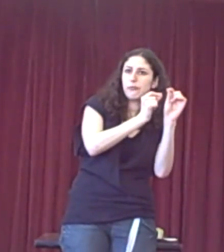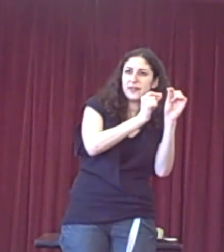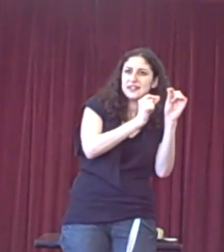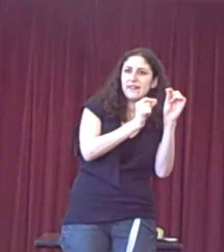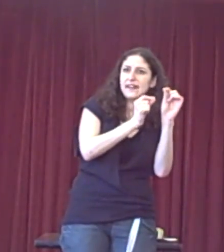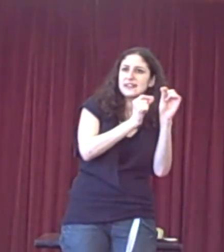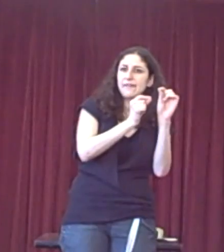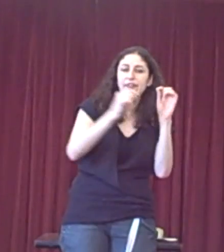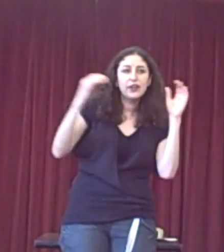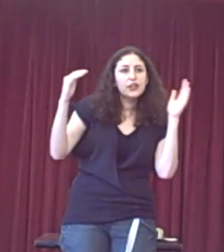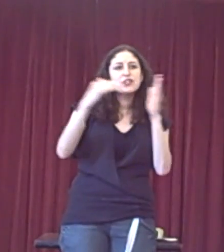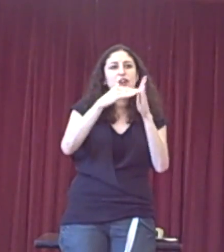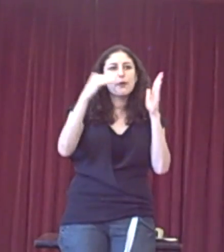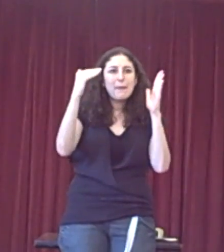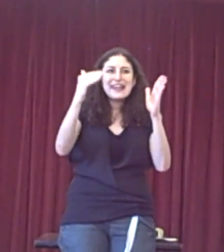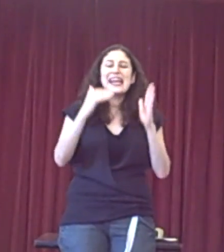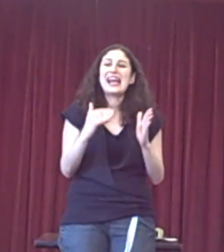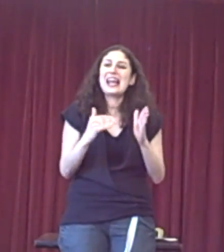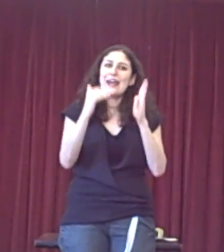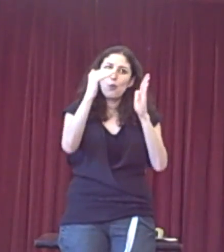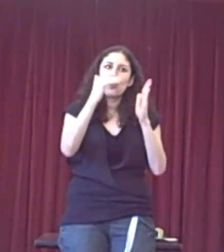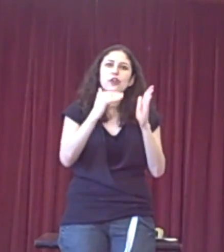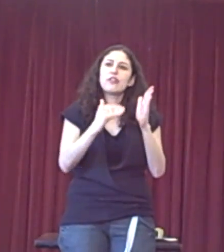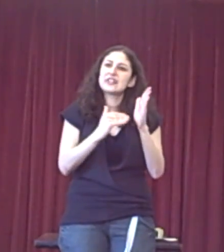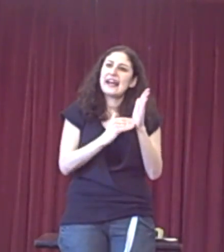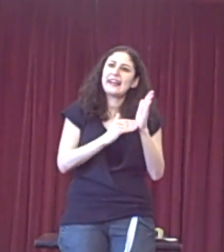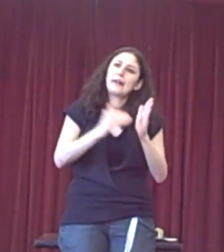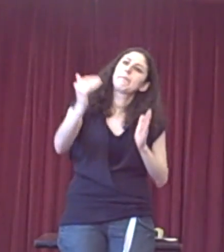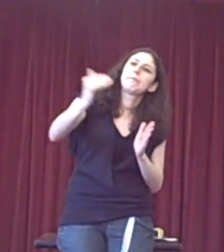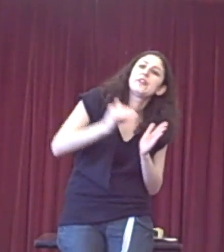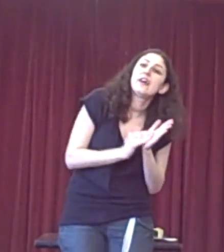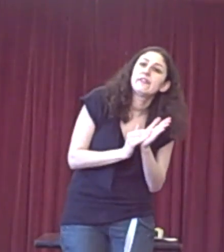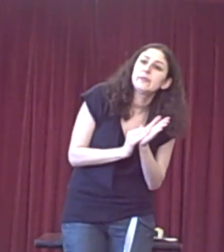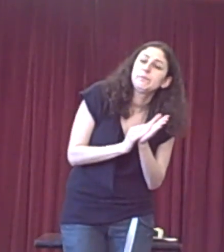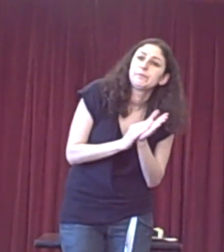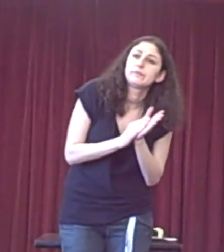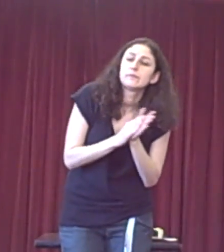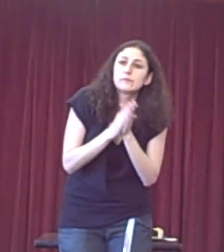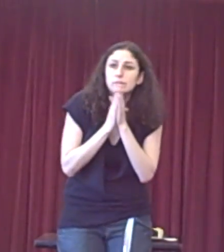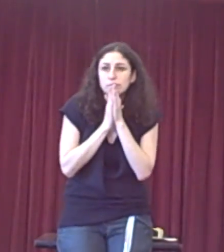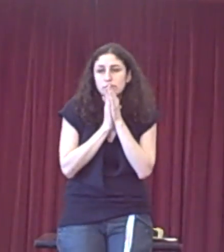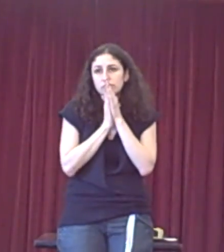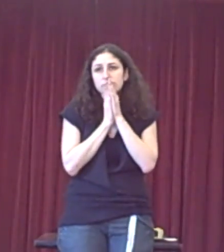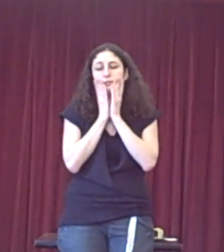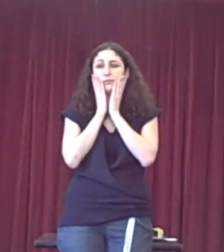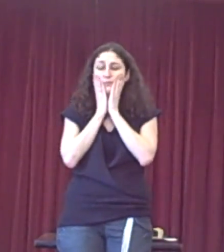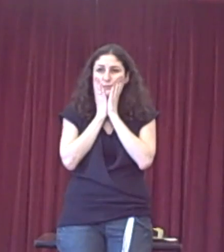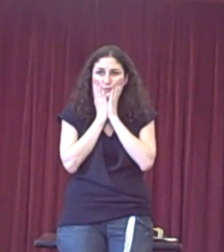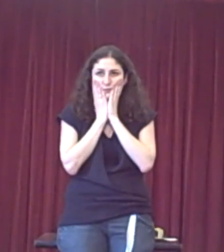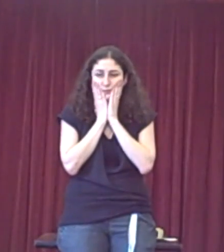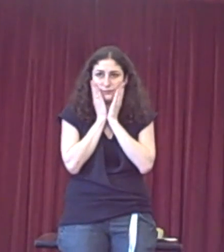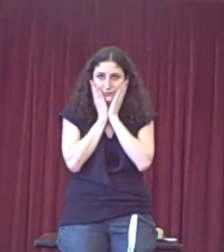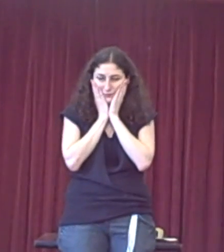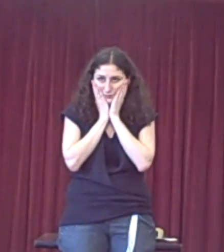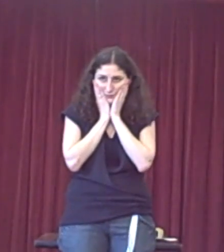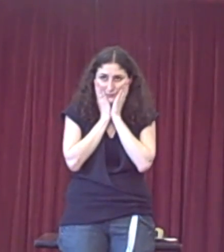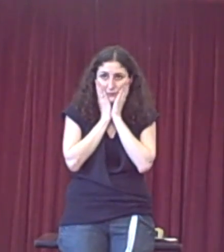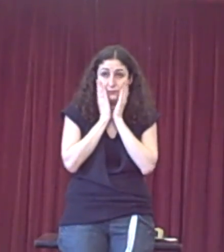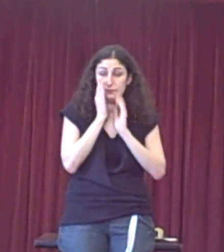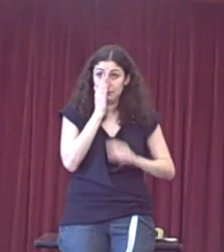rebuttal in that sense. So make it clear what you're attacking. Do you think it's preferable to either be ruthless